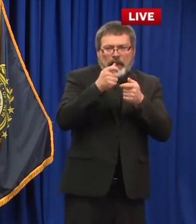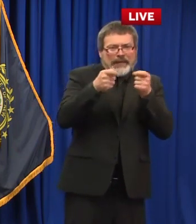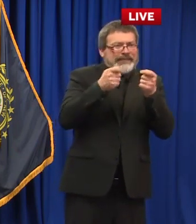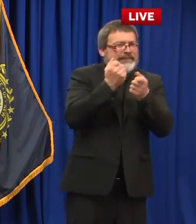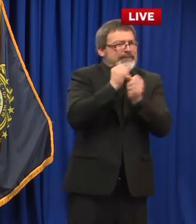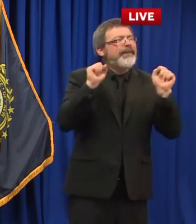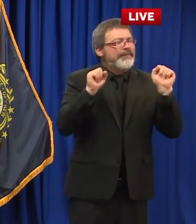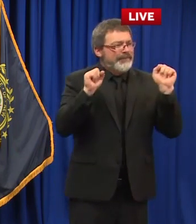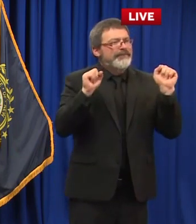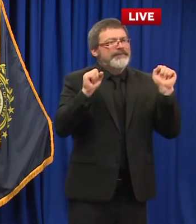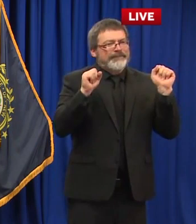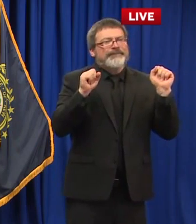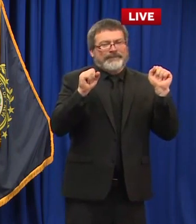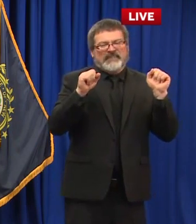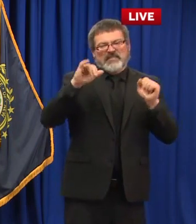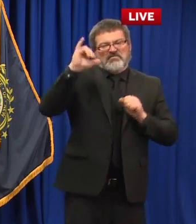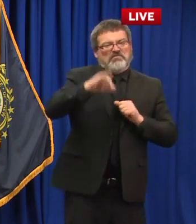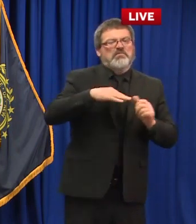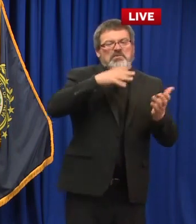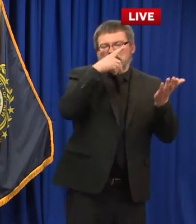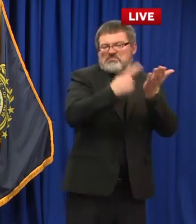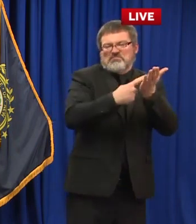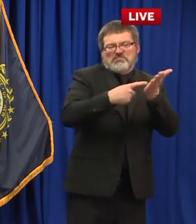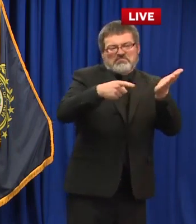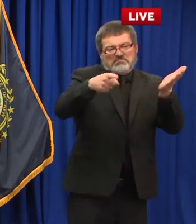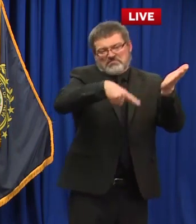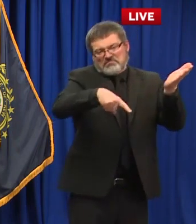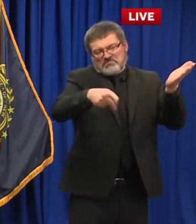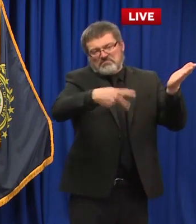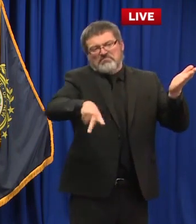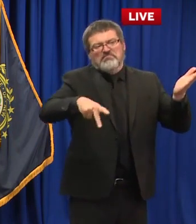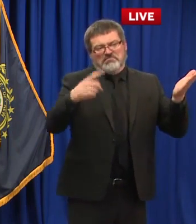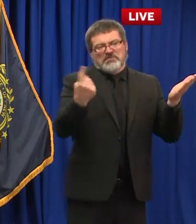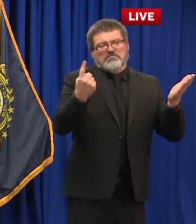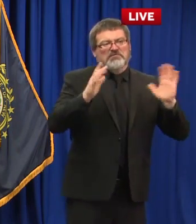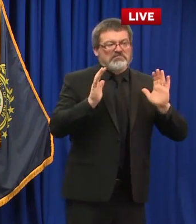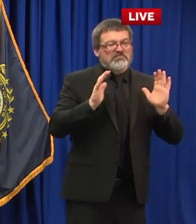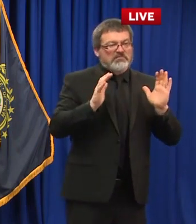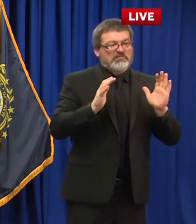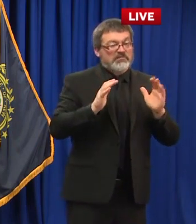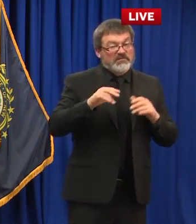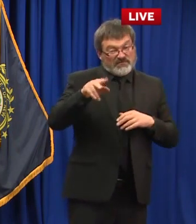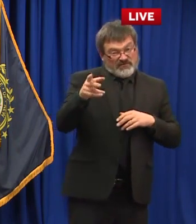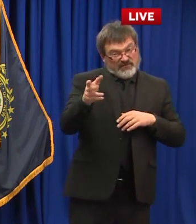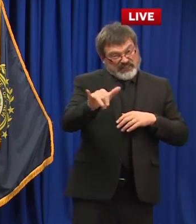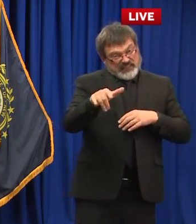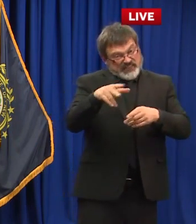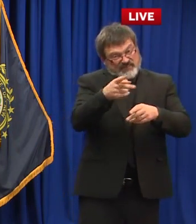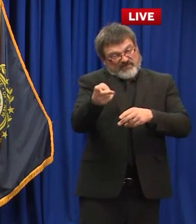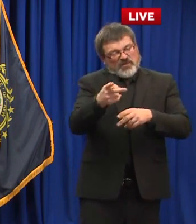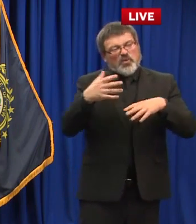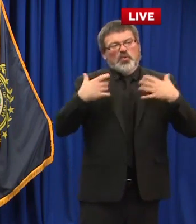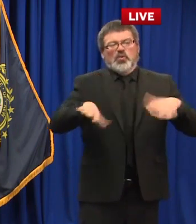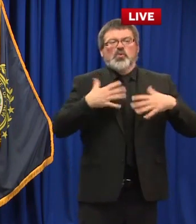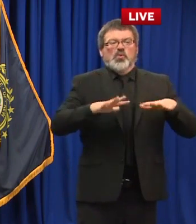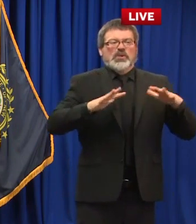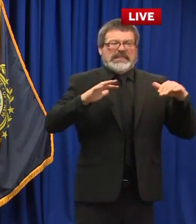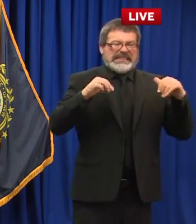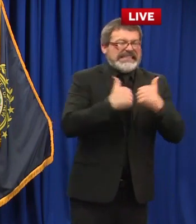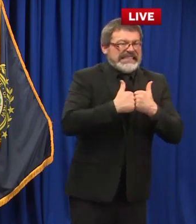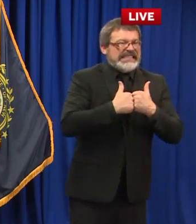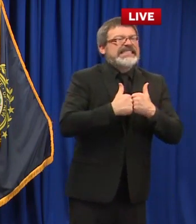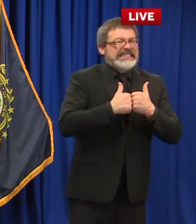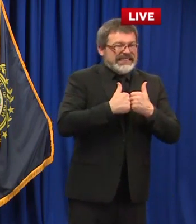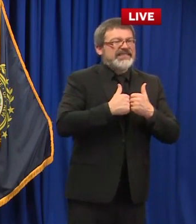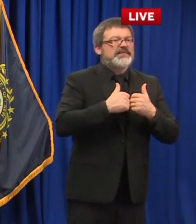we appreciate everybody's patience in it it is very tough it really is knowing that revenue isn't coming in jobs are at stake but